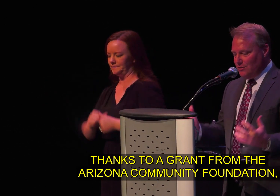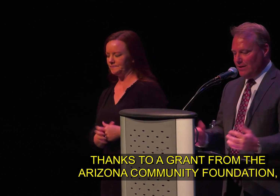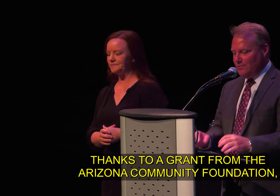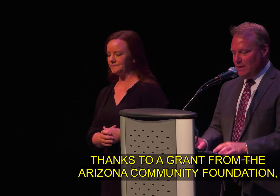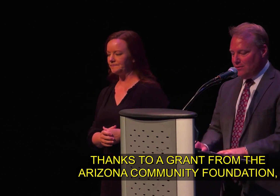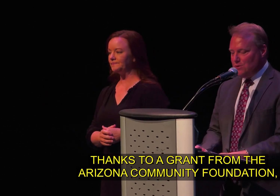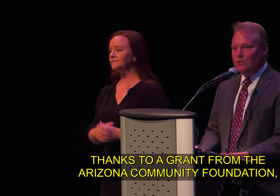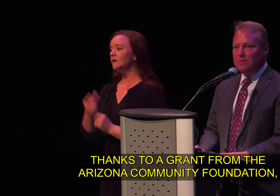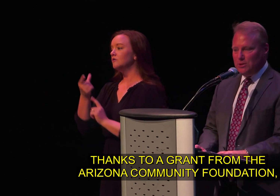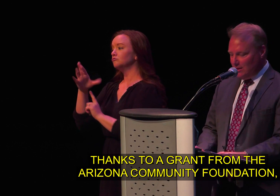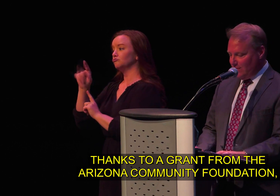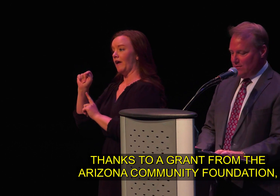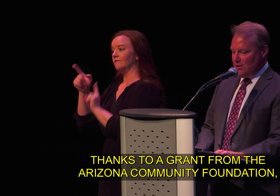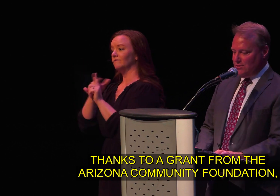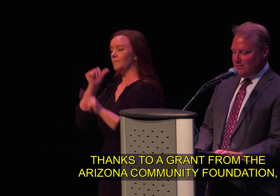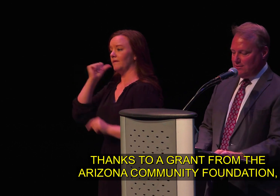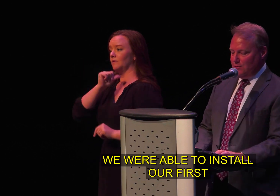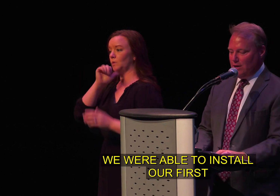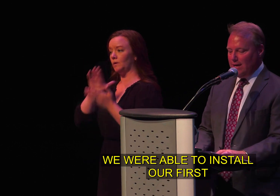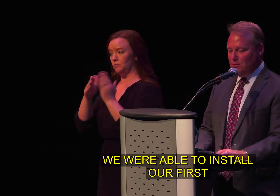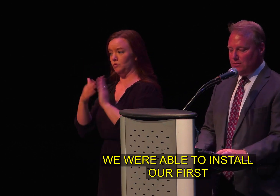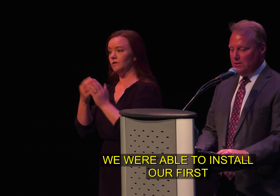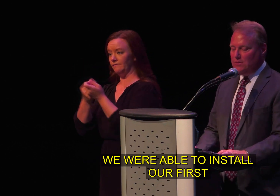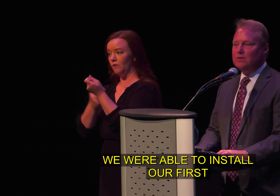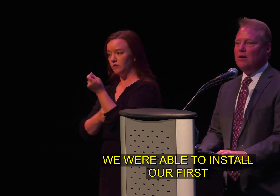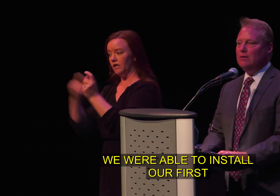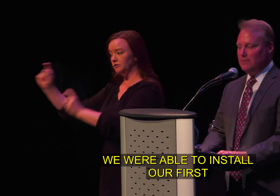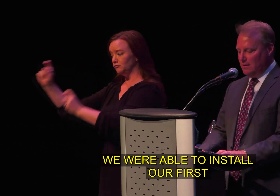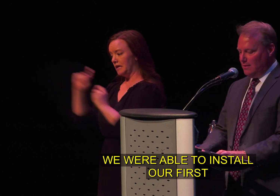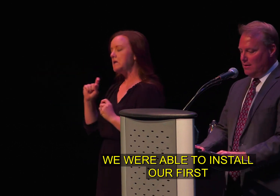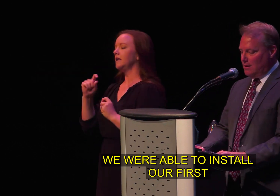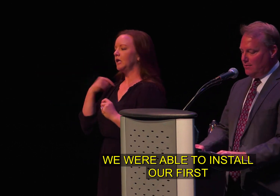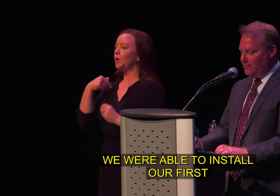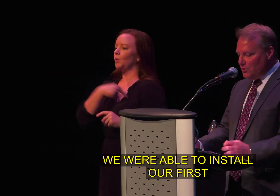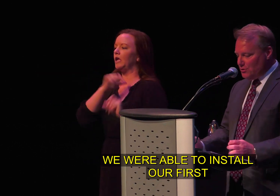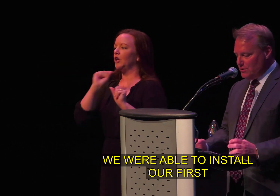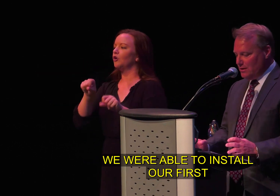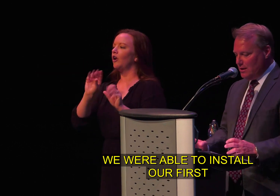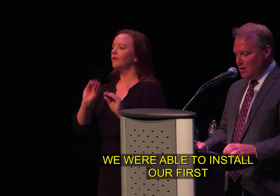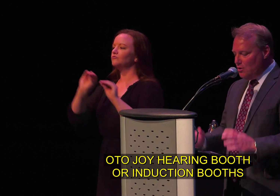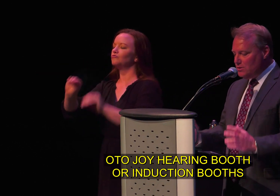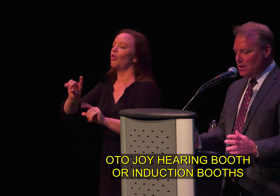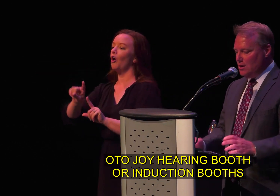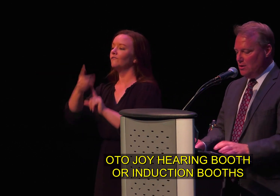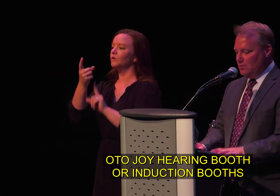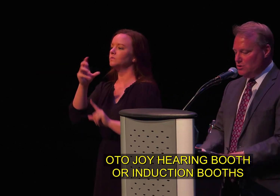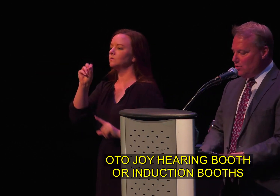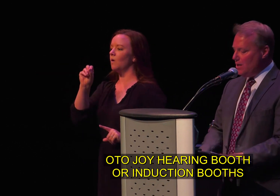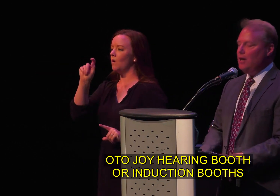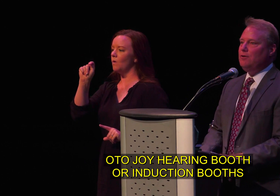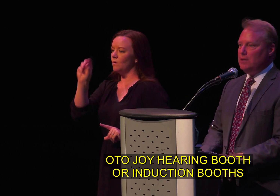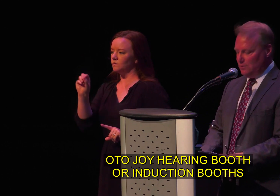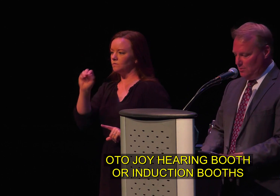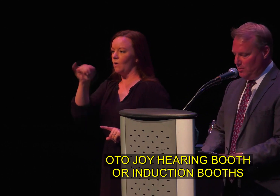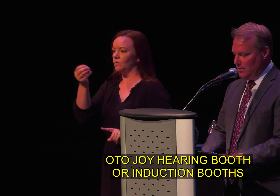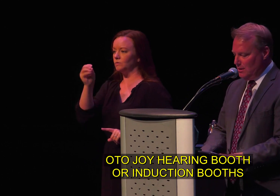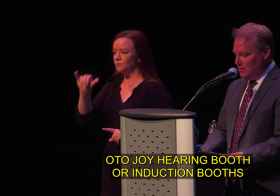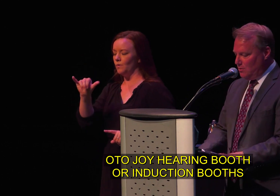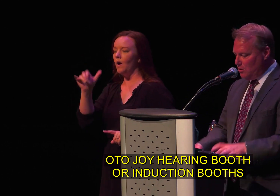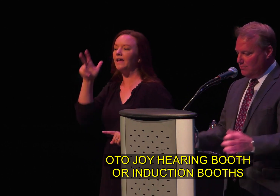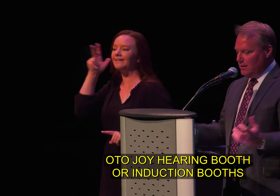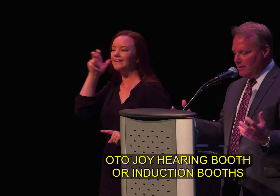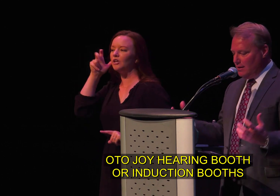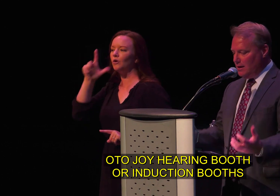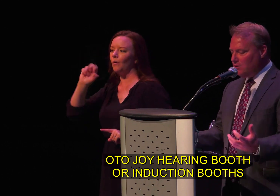thanks to a grant from the arizona community foundation we were able to install our first oto joy hearing loop